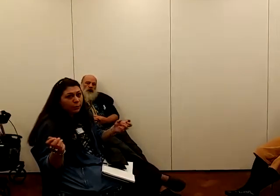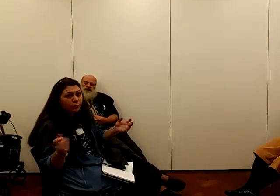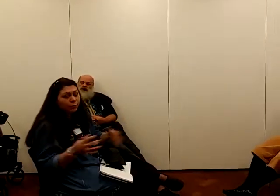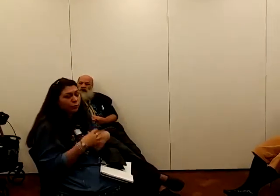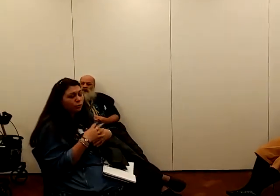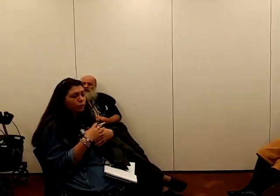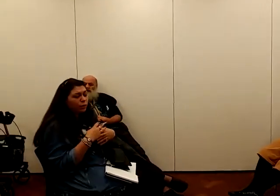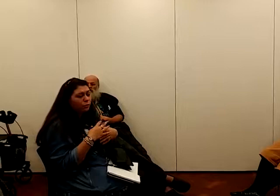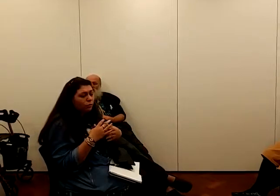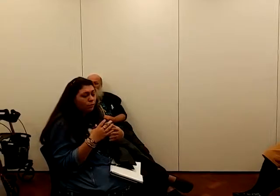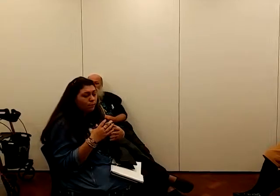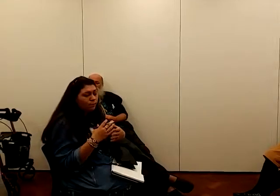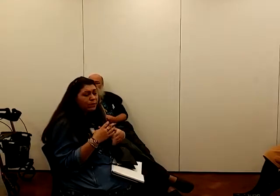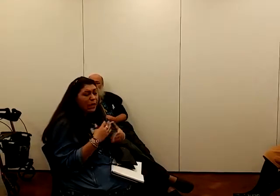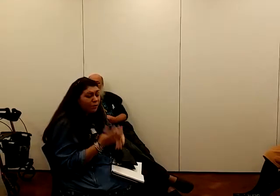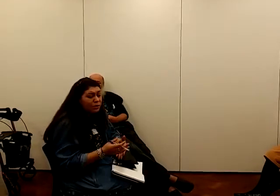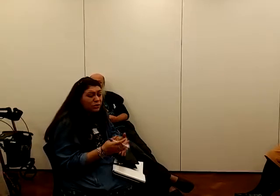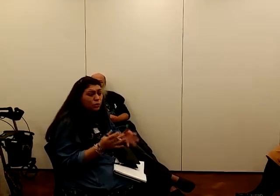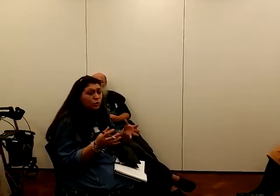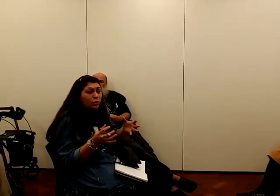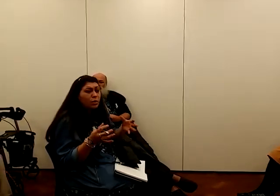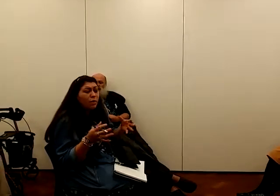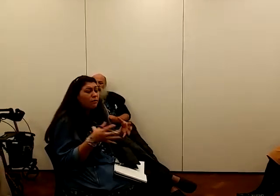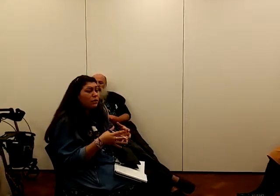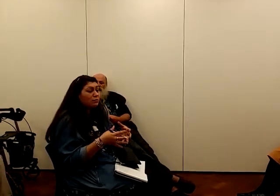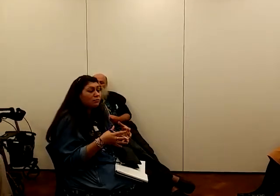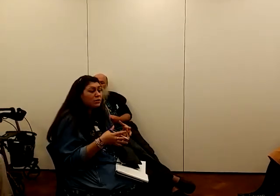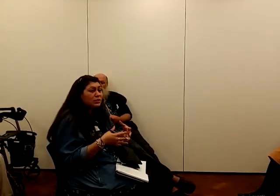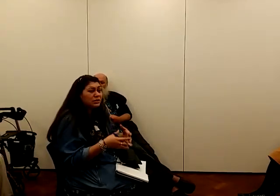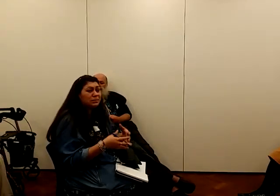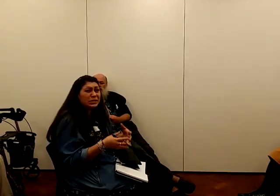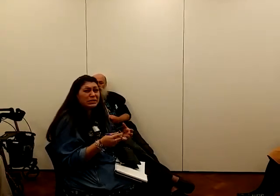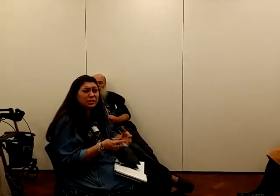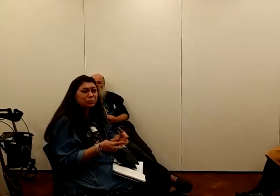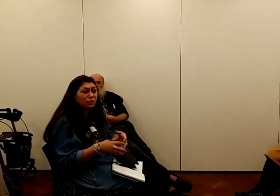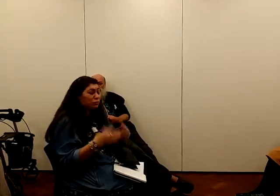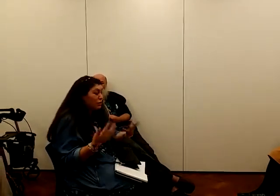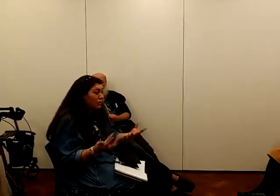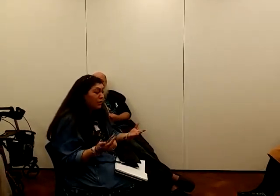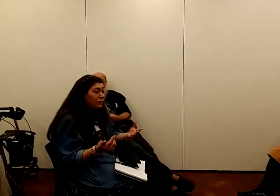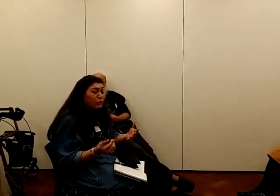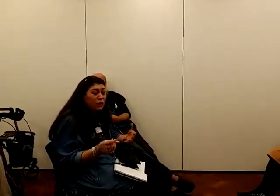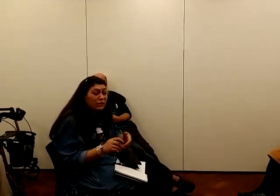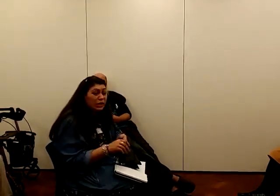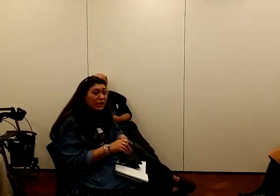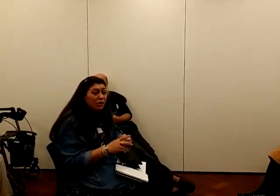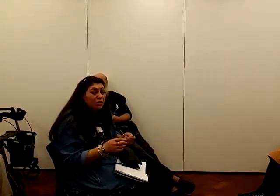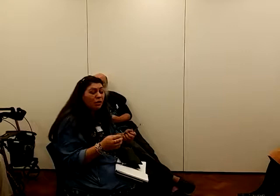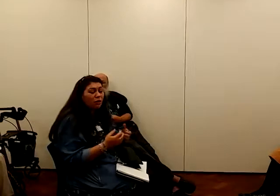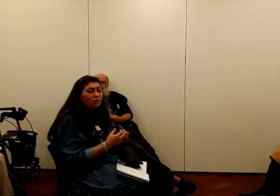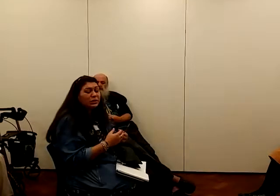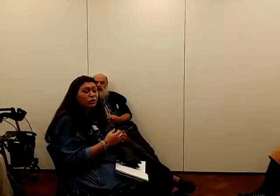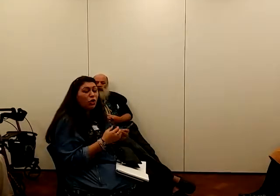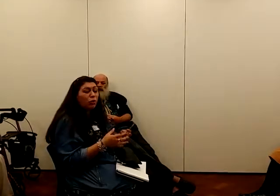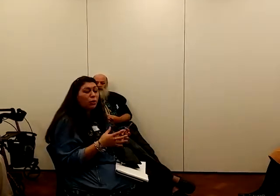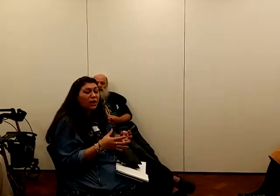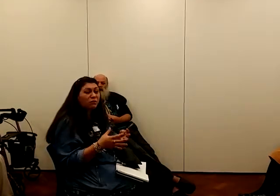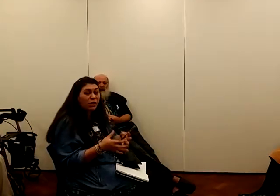healthy people who are not carers or are in the disability community or the deaf community, are obviously not aware